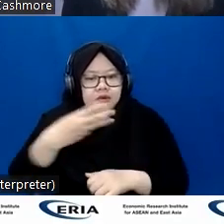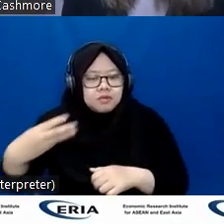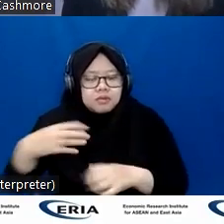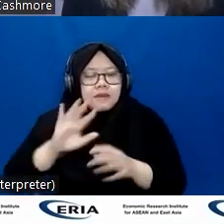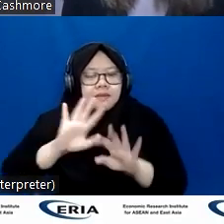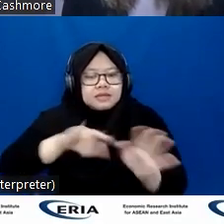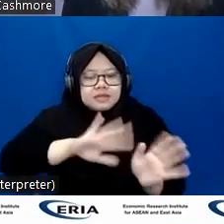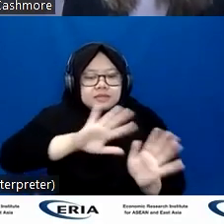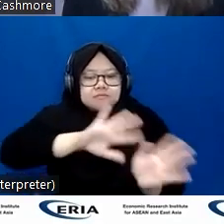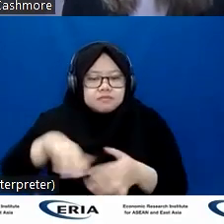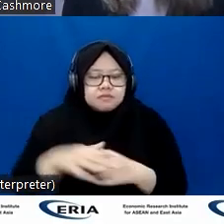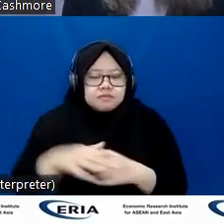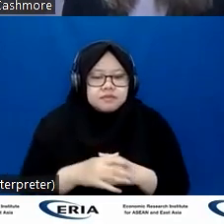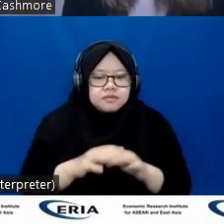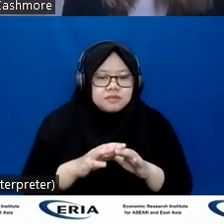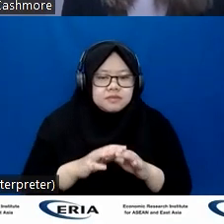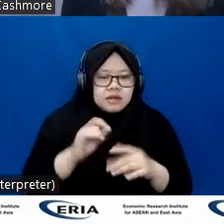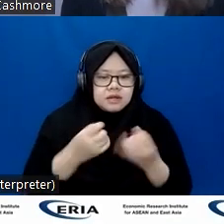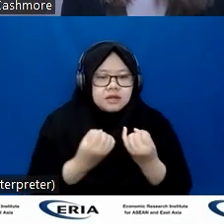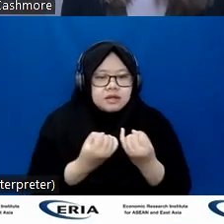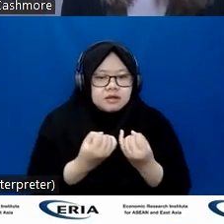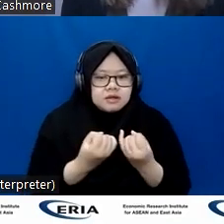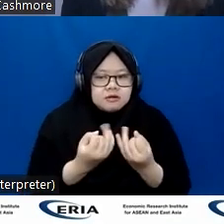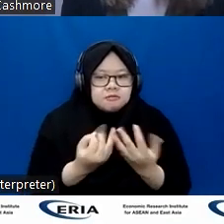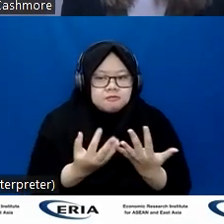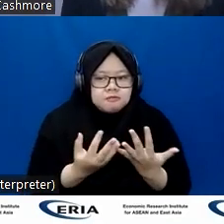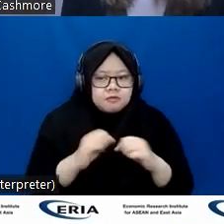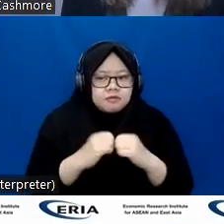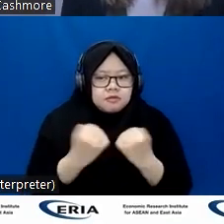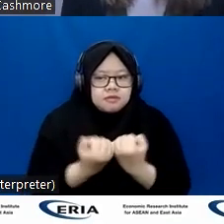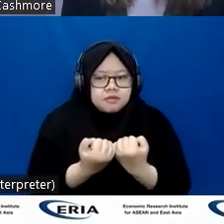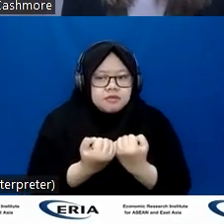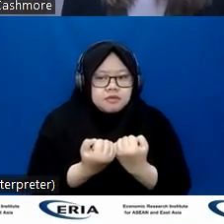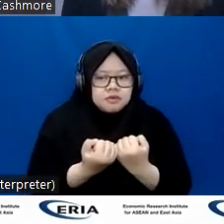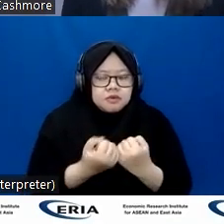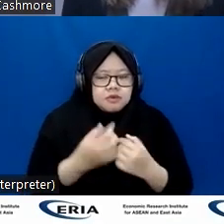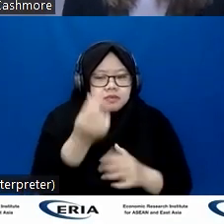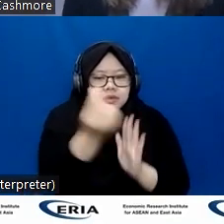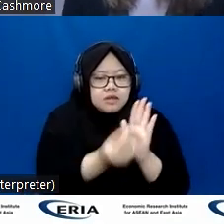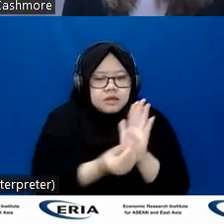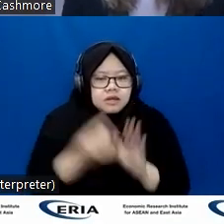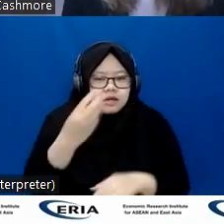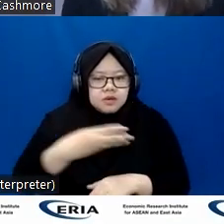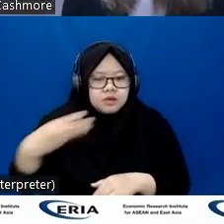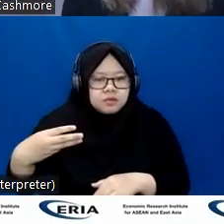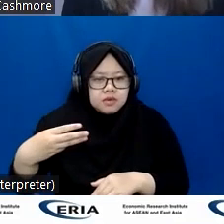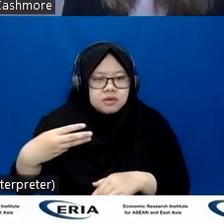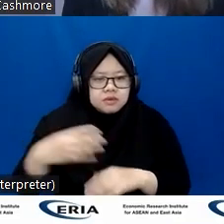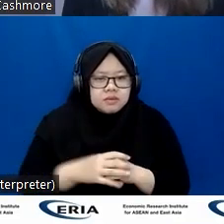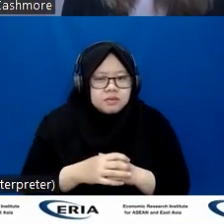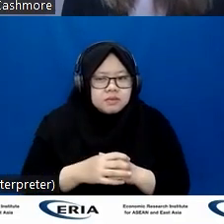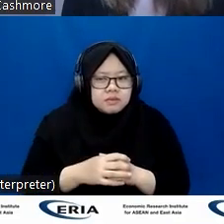Organization did some calculations on this and the economic costs in 200 2006